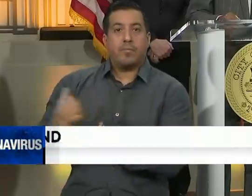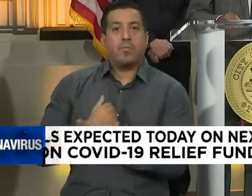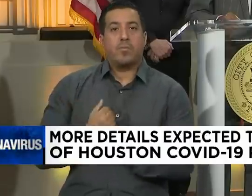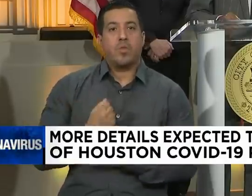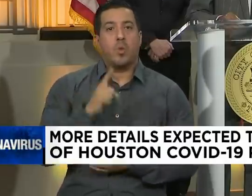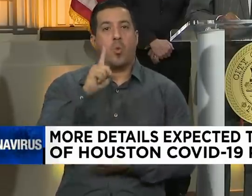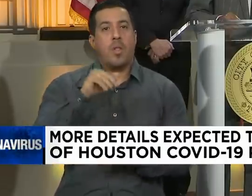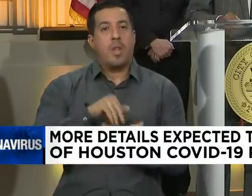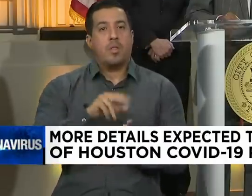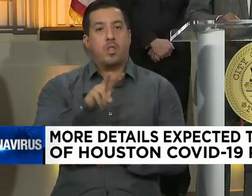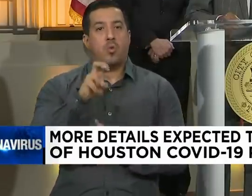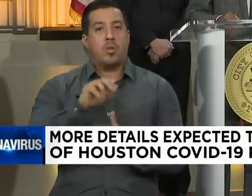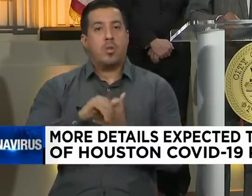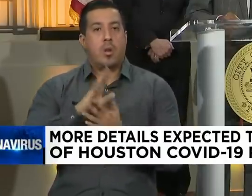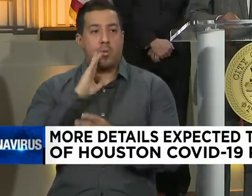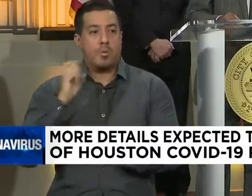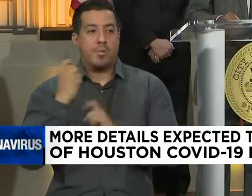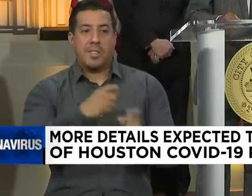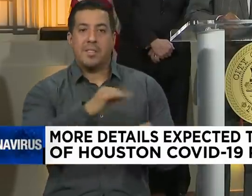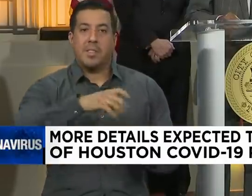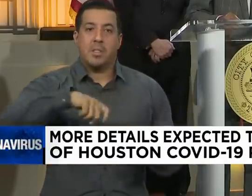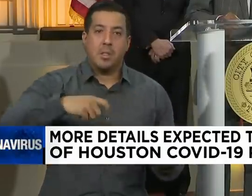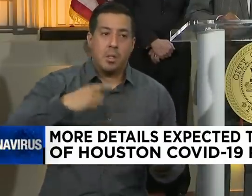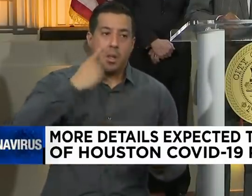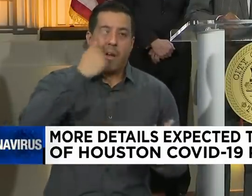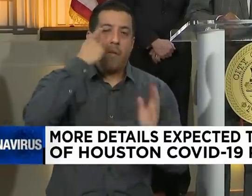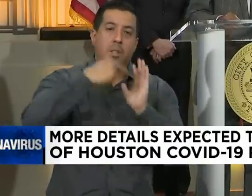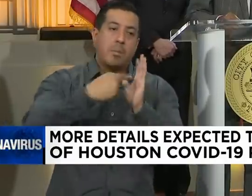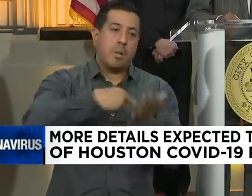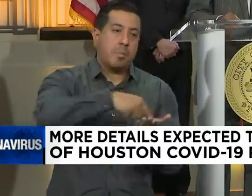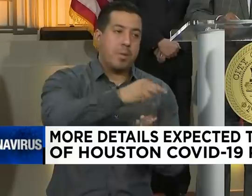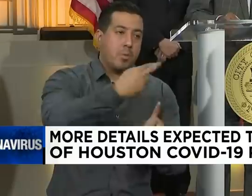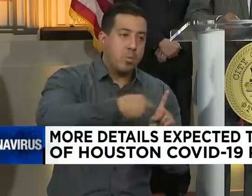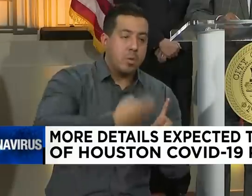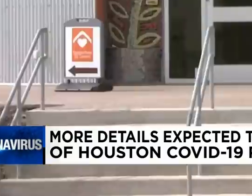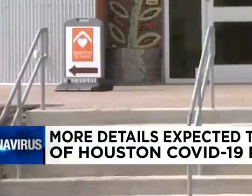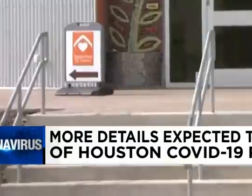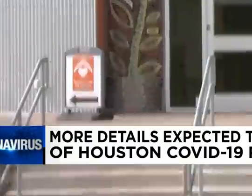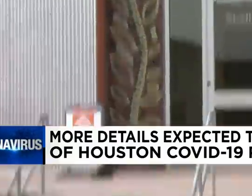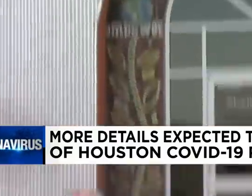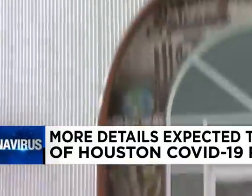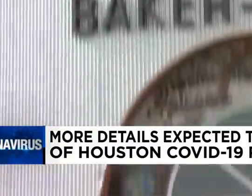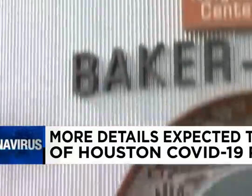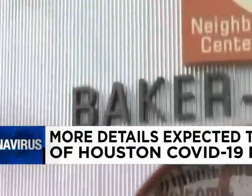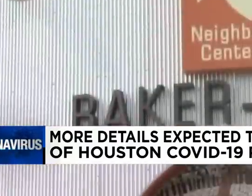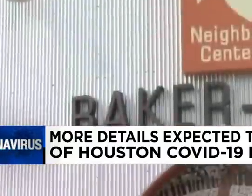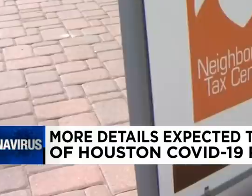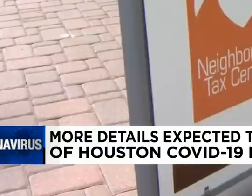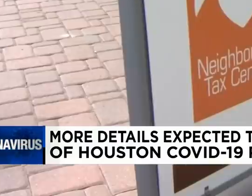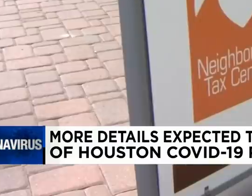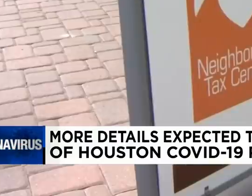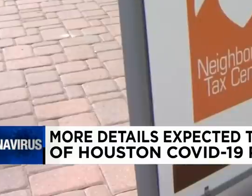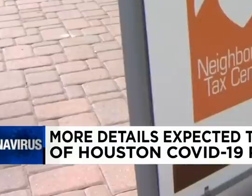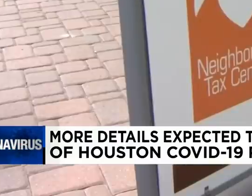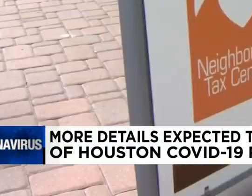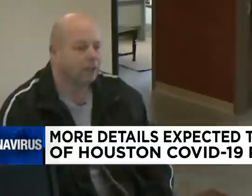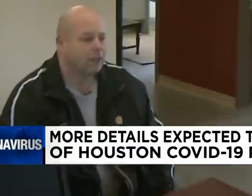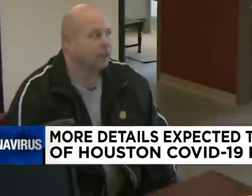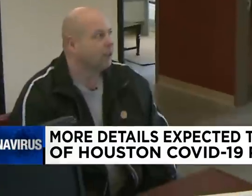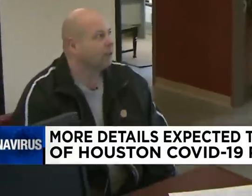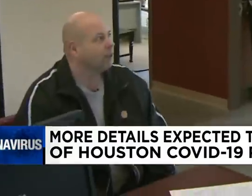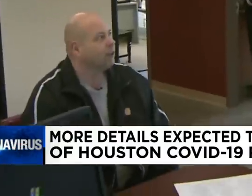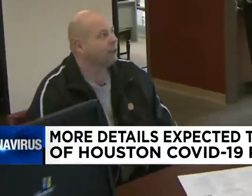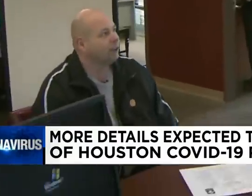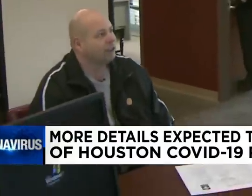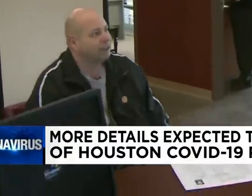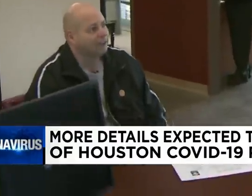to cover any of their needs like paying for rent, utilities, food. Baker Ripley says it'll start with families already deemed